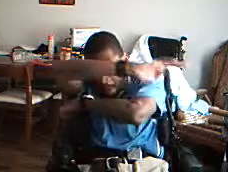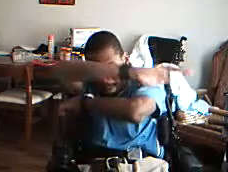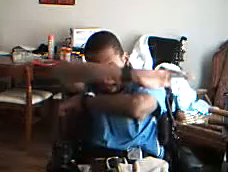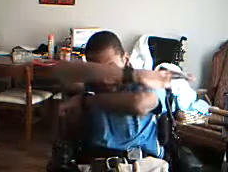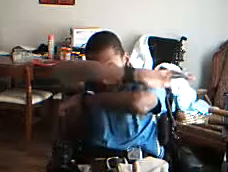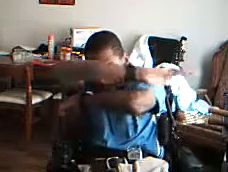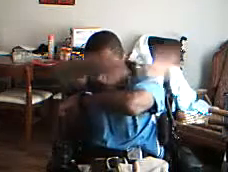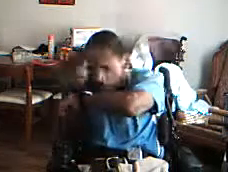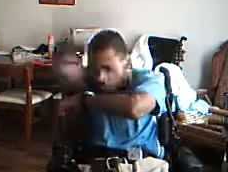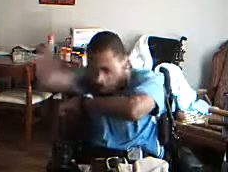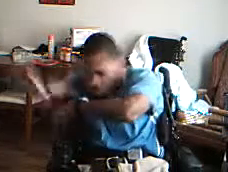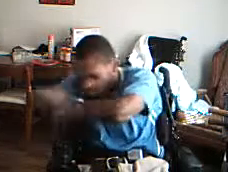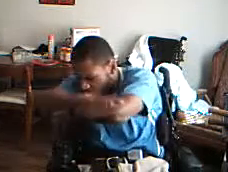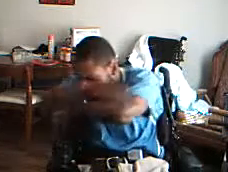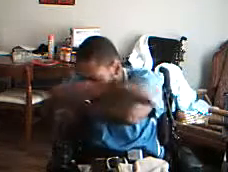Boom.